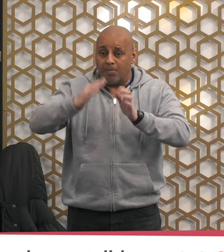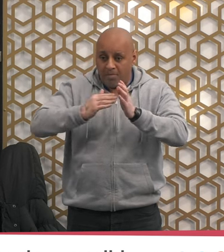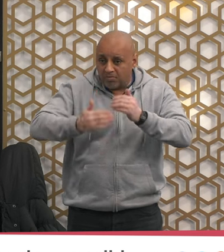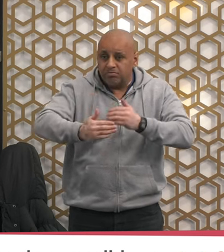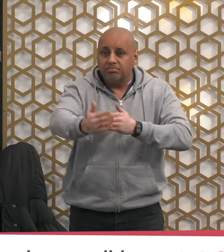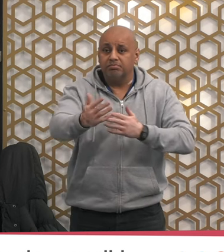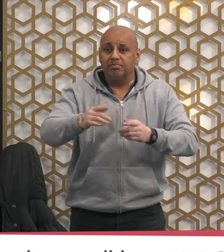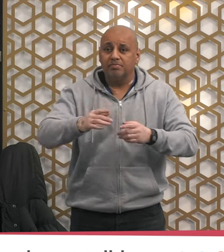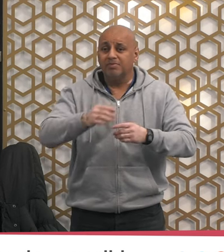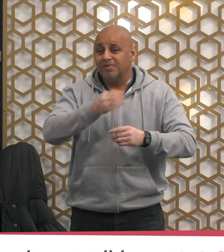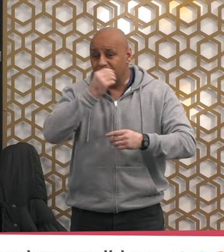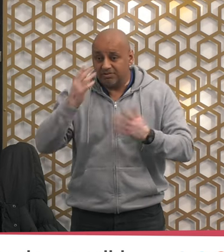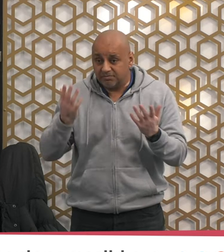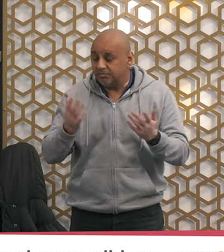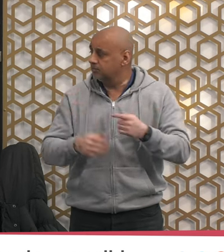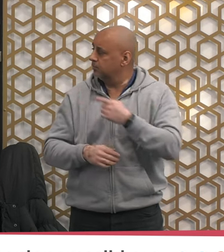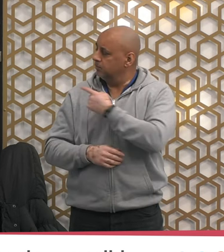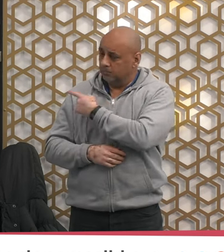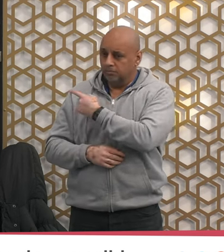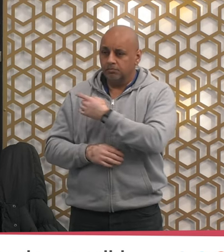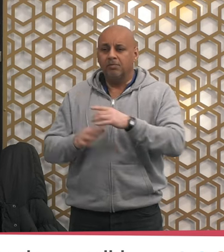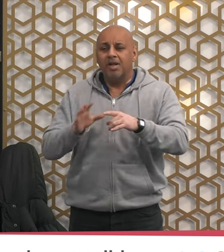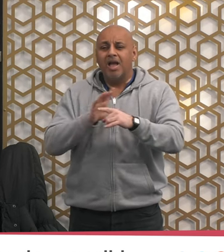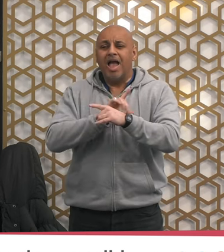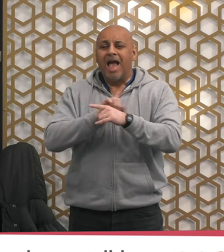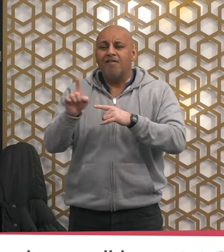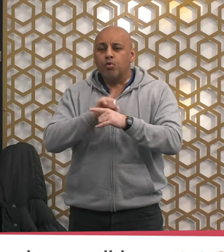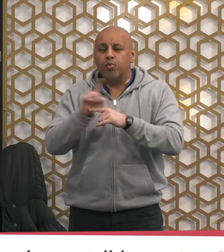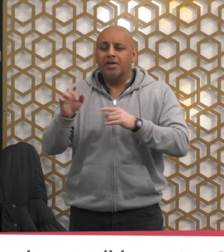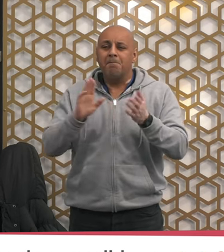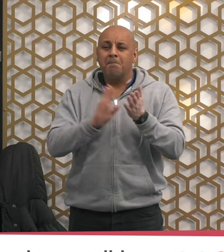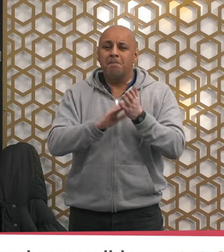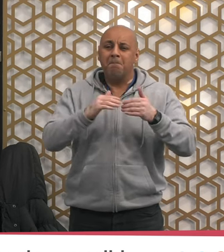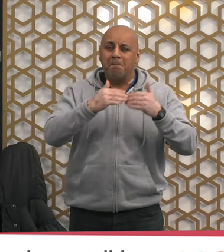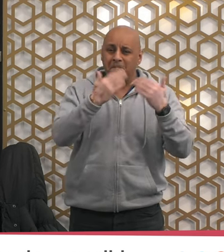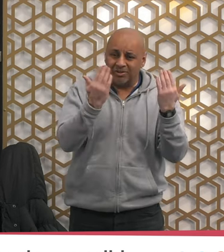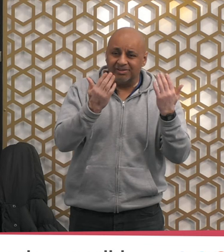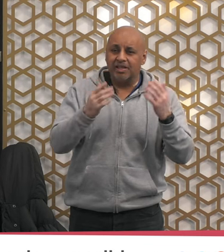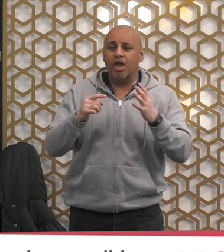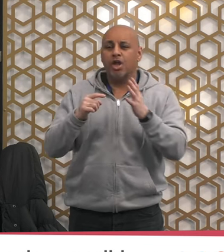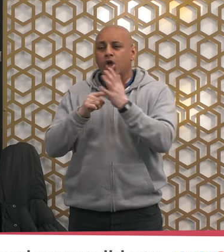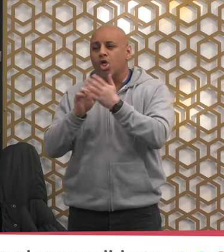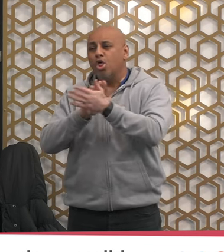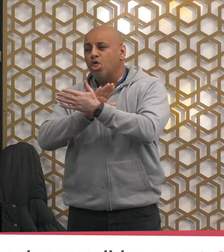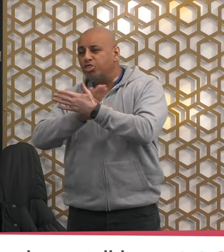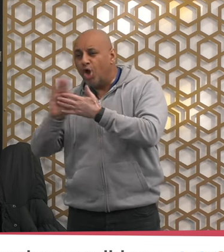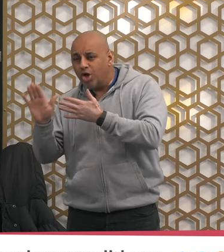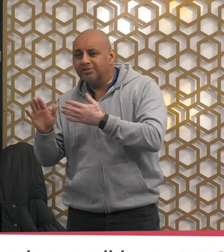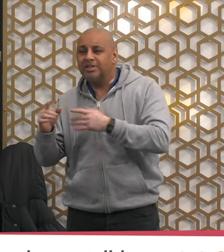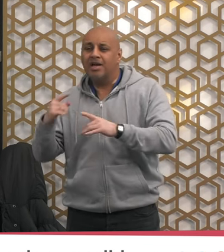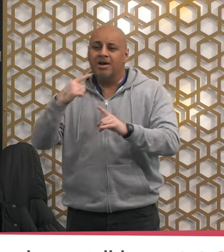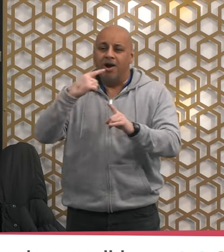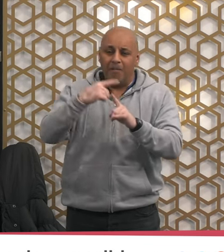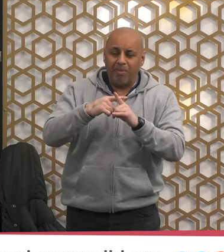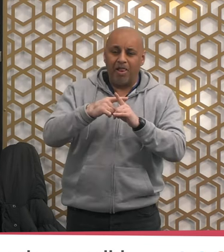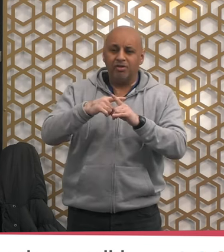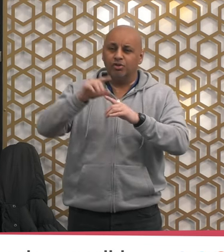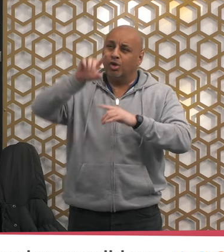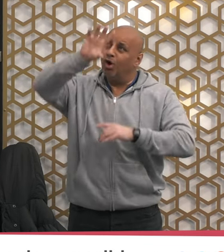every Monday and Thursday and three white days of every lunar month but in the month of Shaban the Prophet